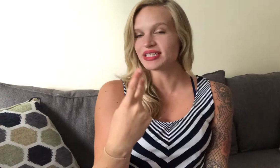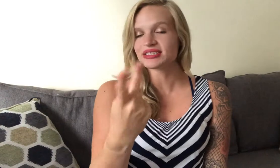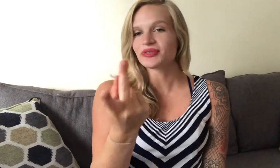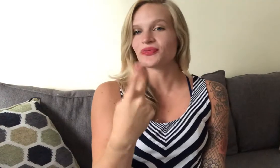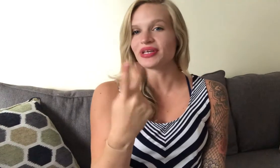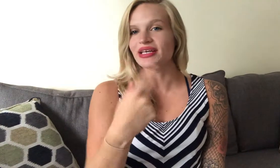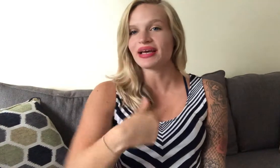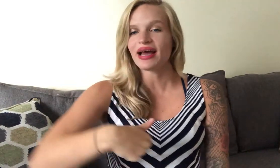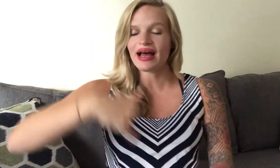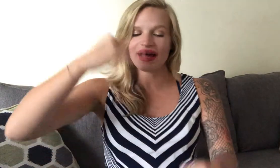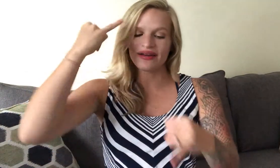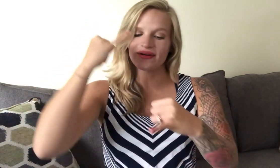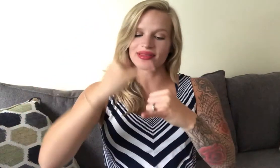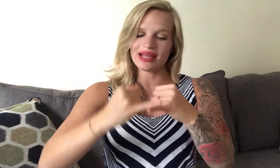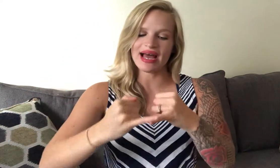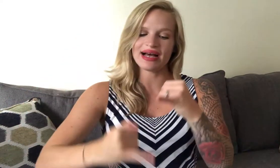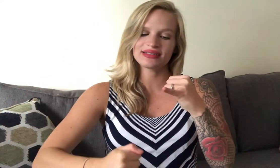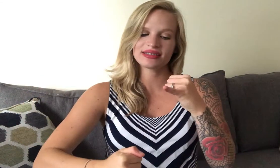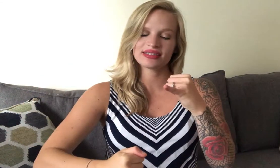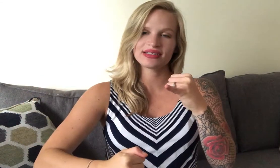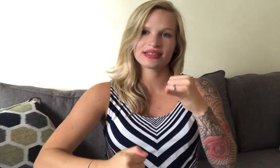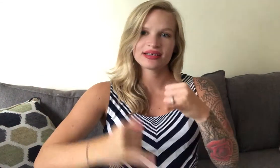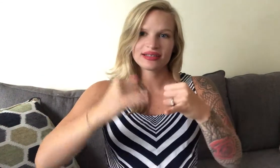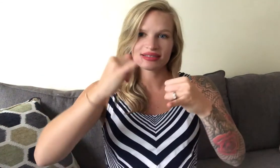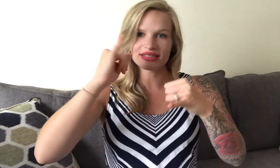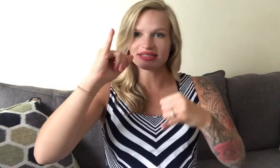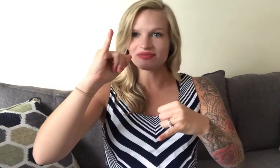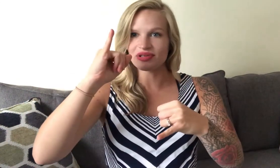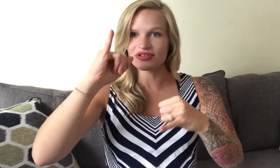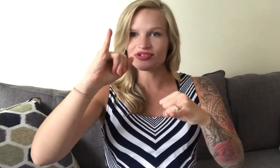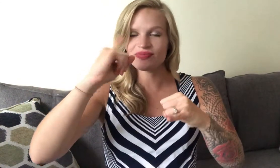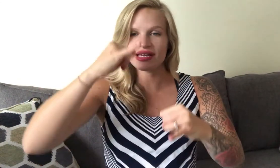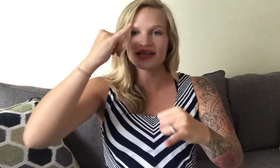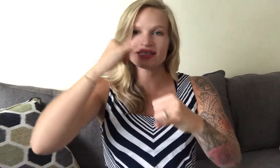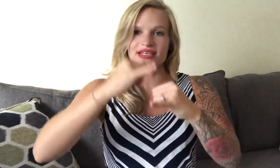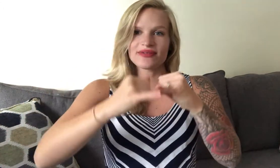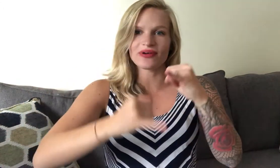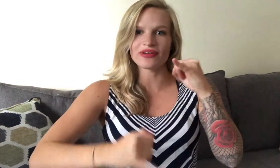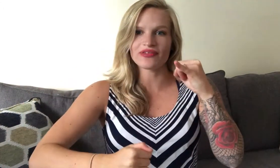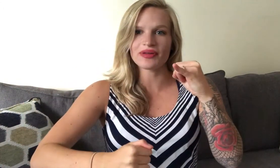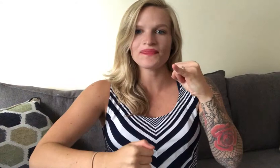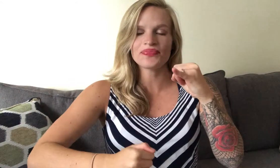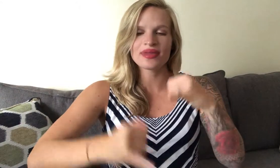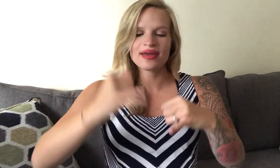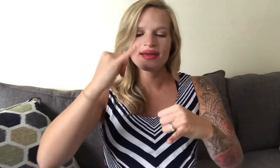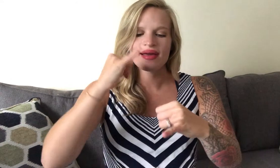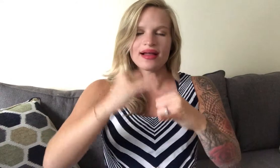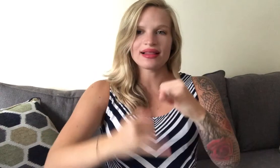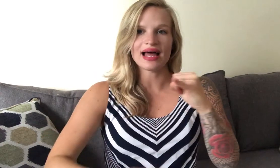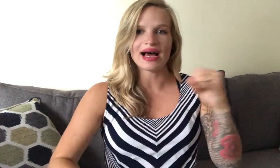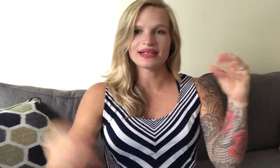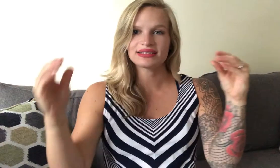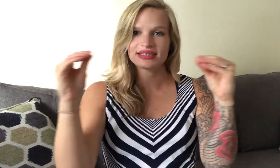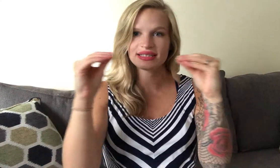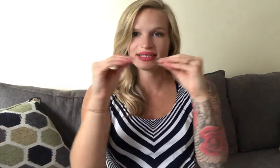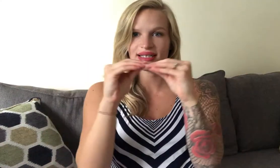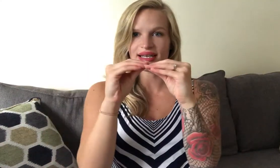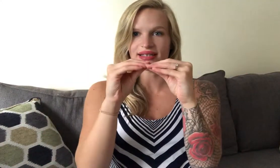us we had our last so this is with your two pinkies hit one of them last kiss